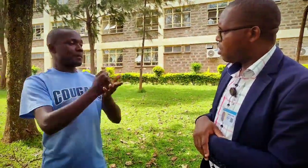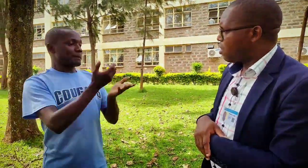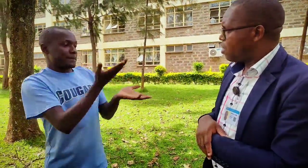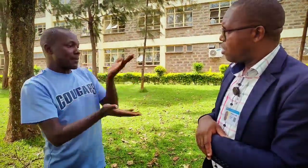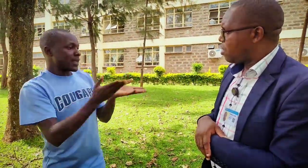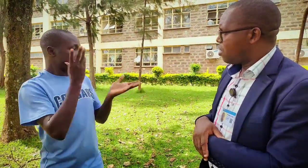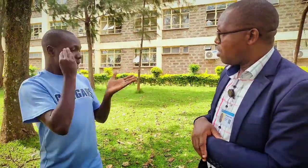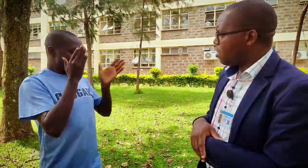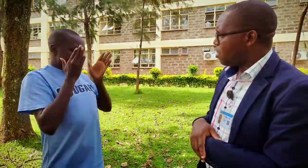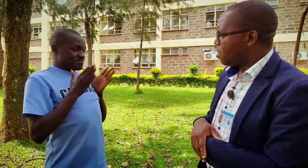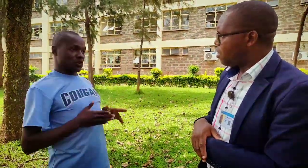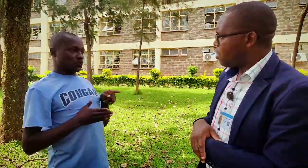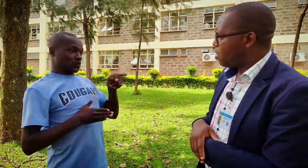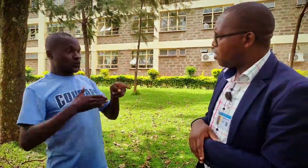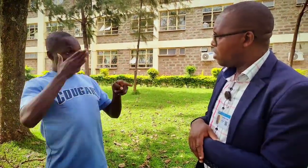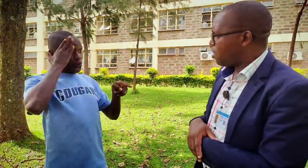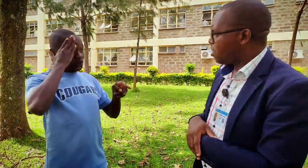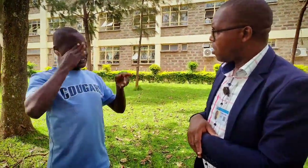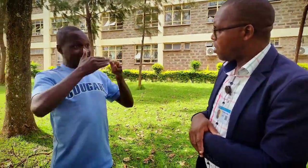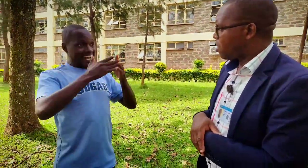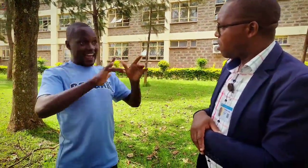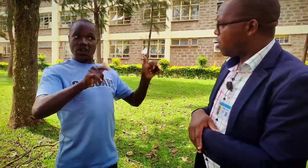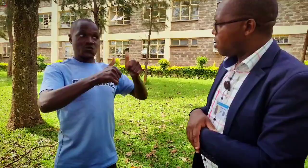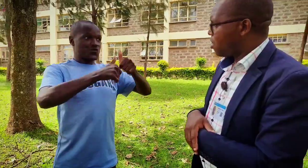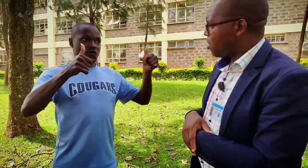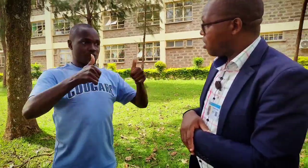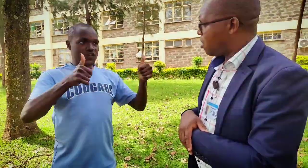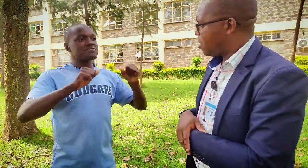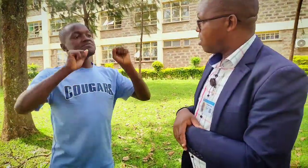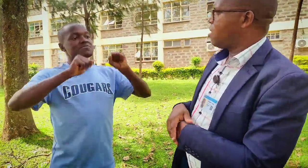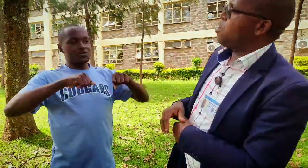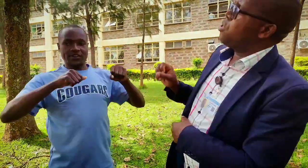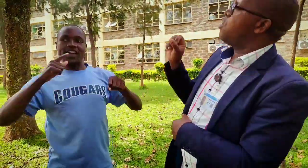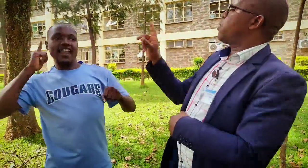possible to help a person no